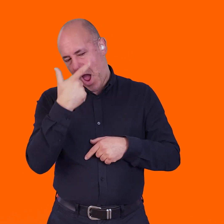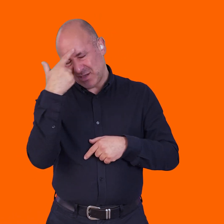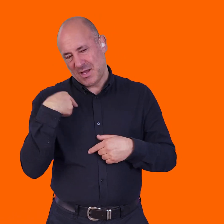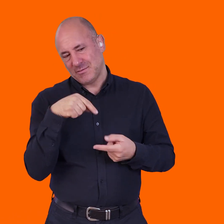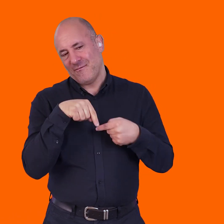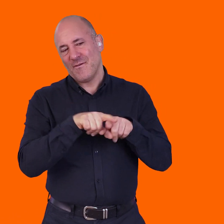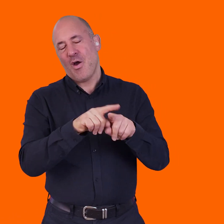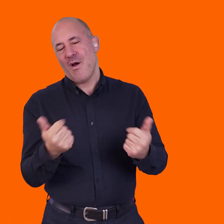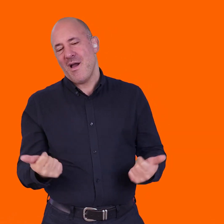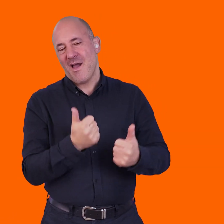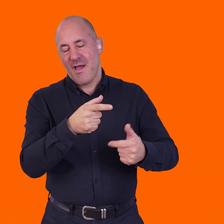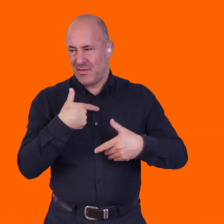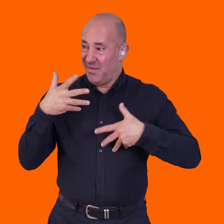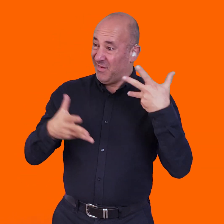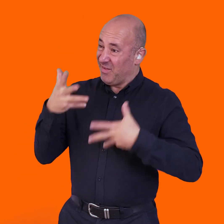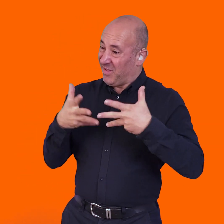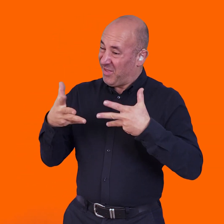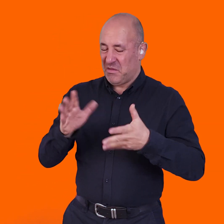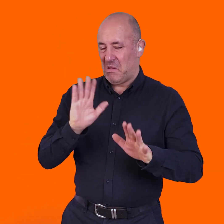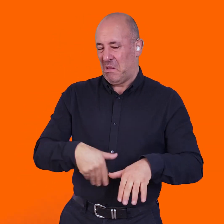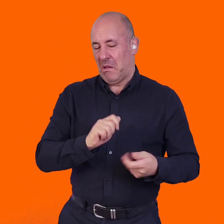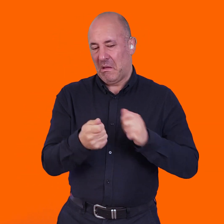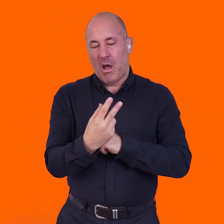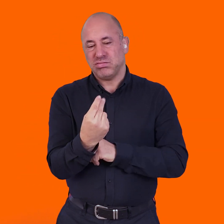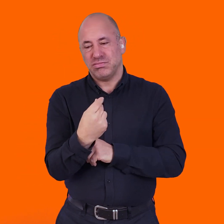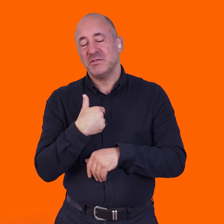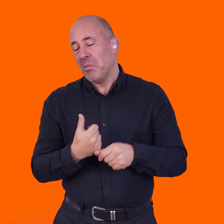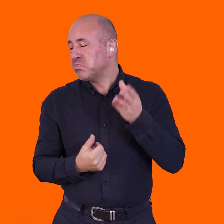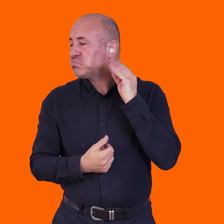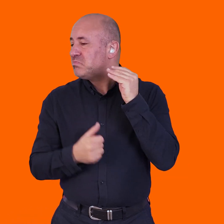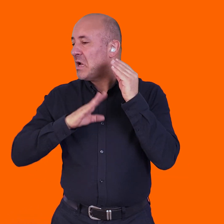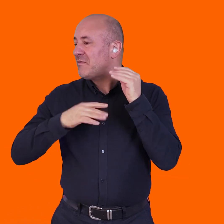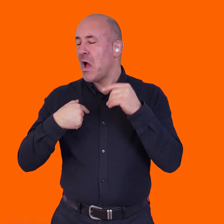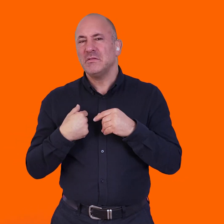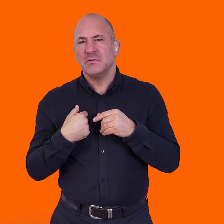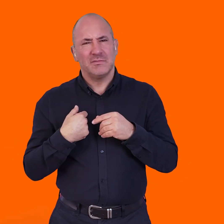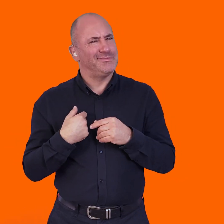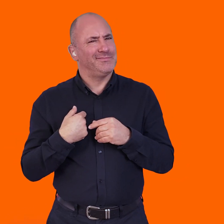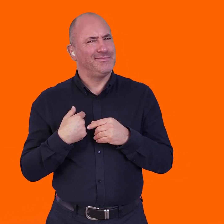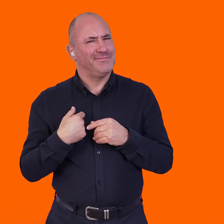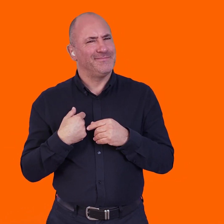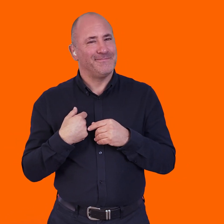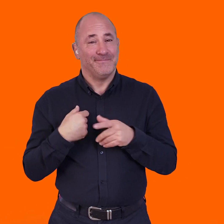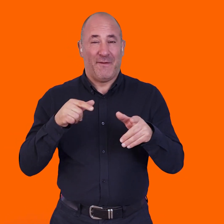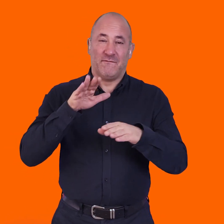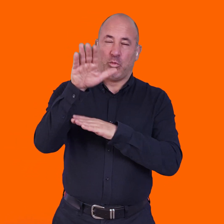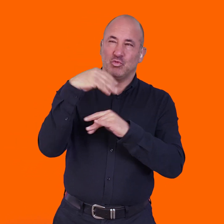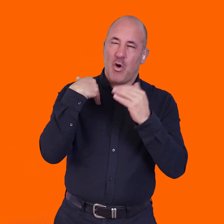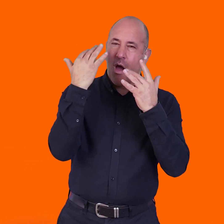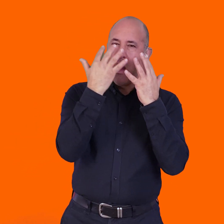person's experience for somebody else for the benefit of the person who isn't disabled. In the speculative future that I